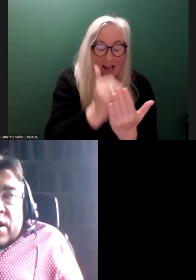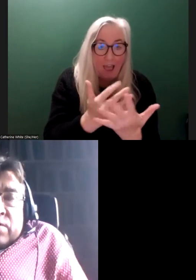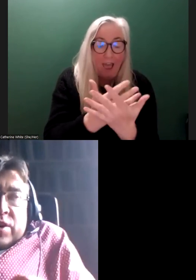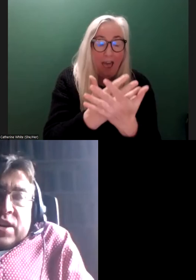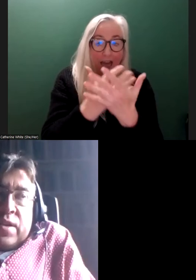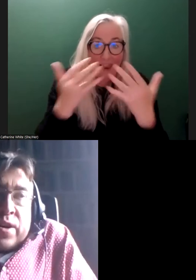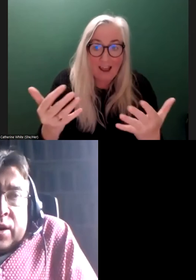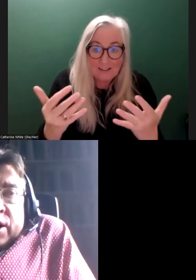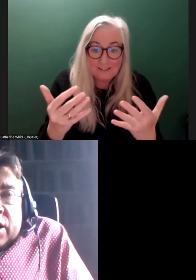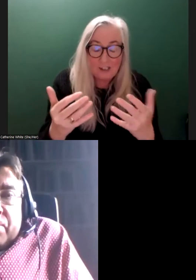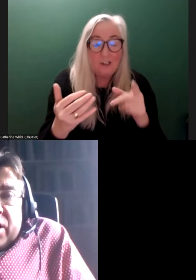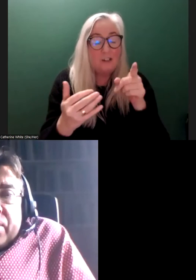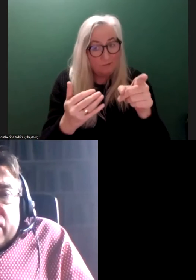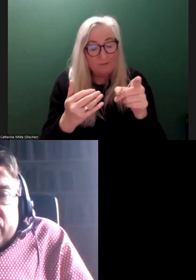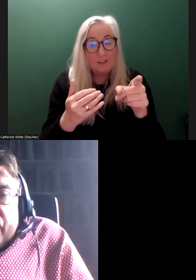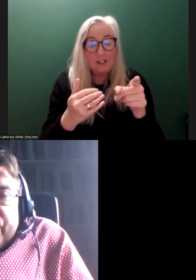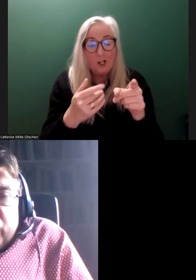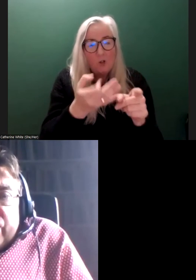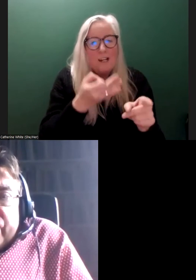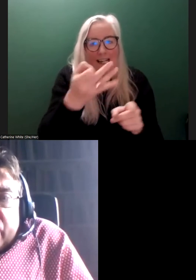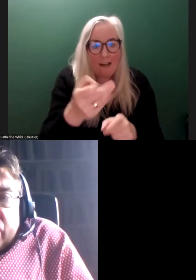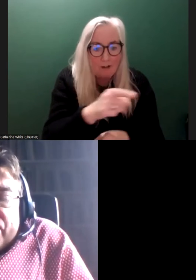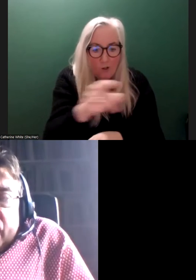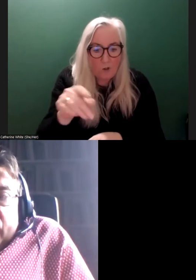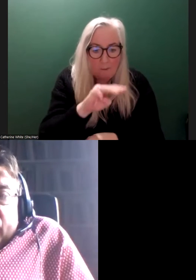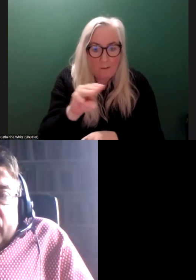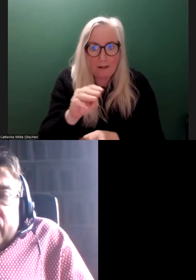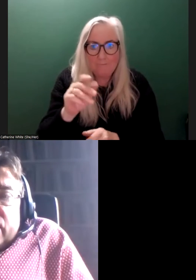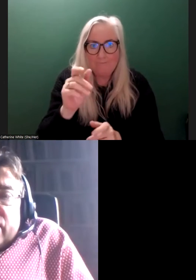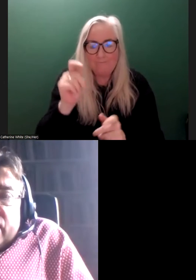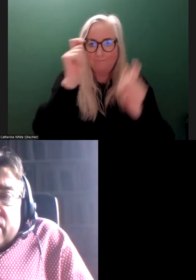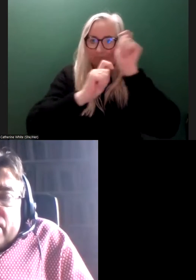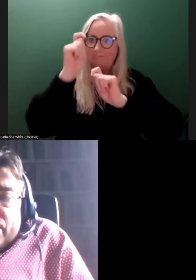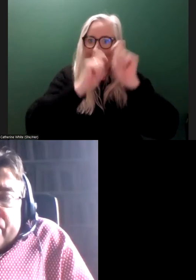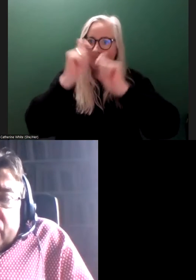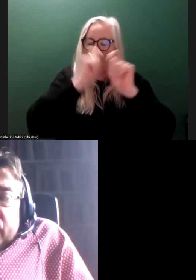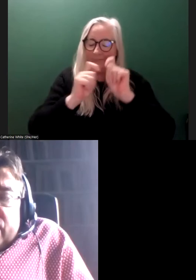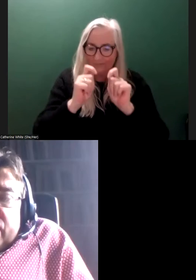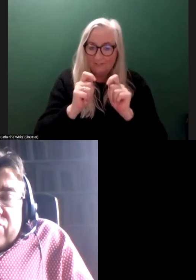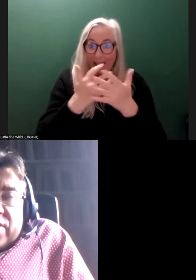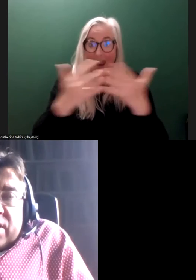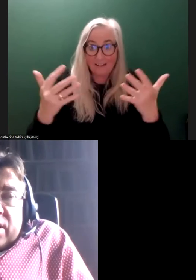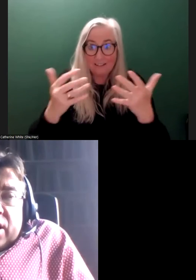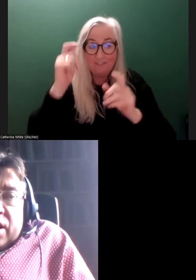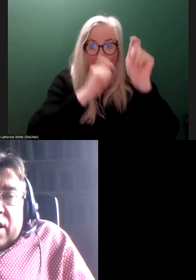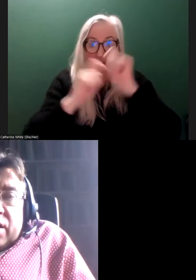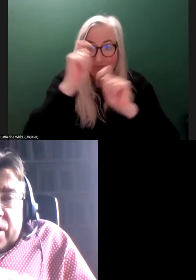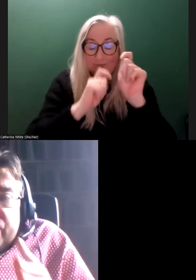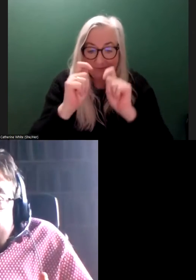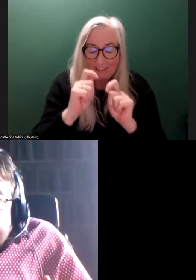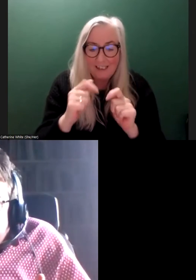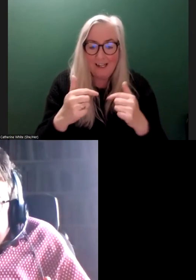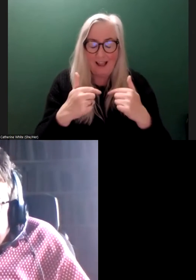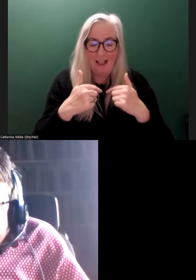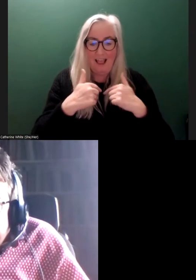in it and really given people some food for thought. And that I just, I